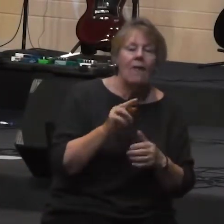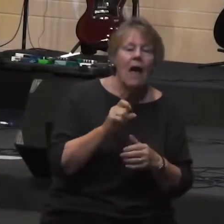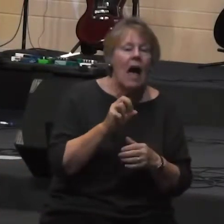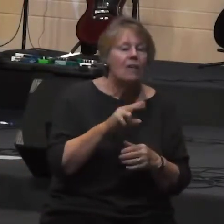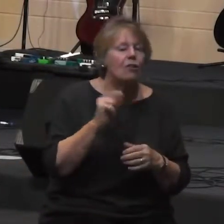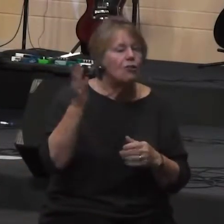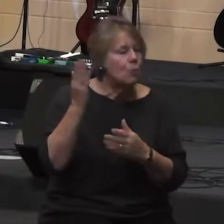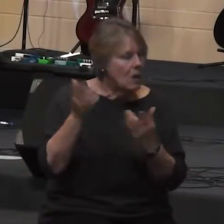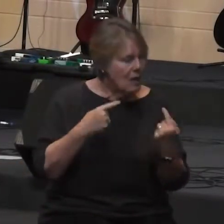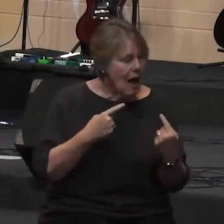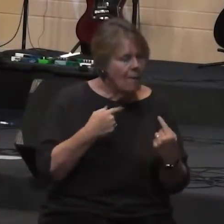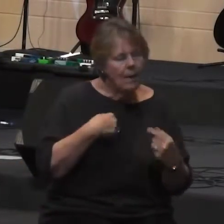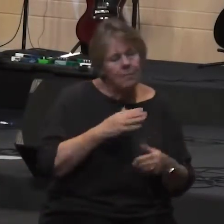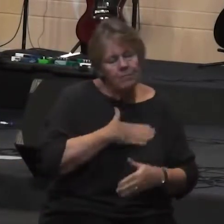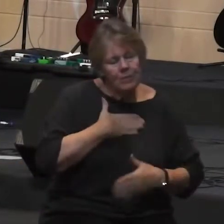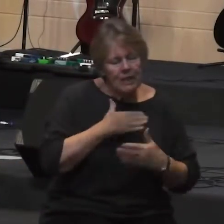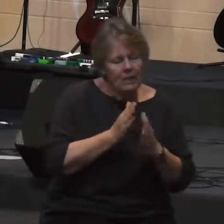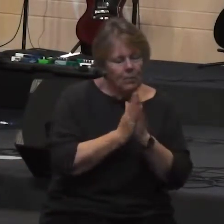pray with me